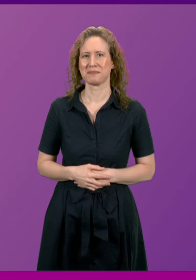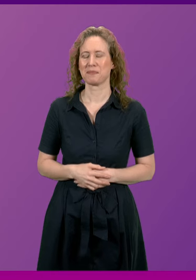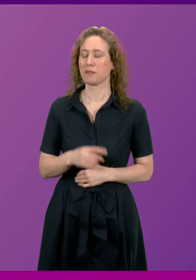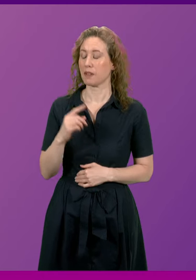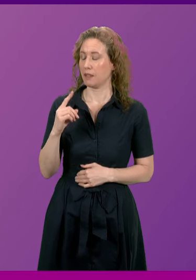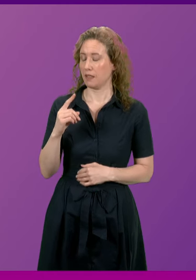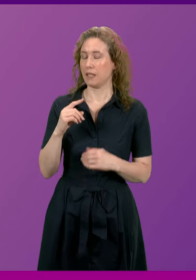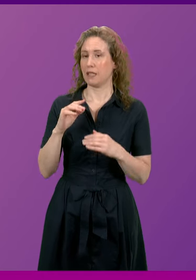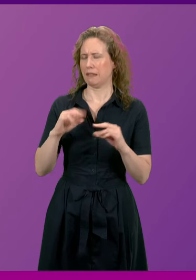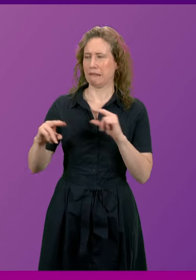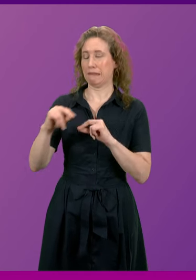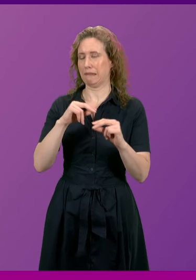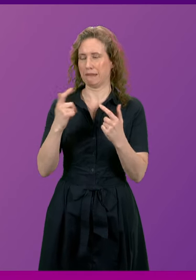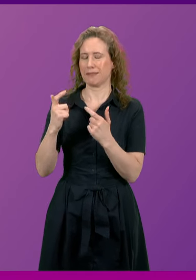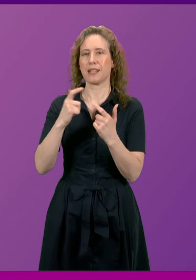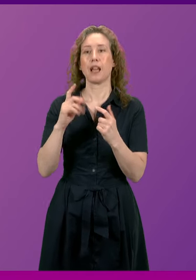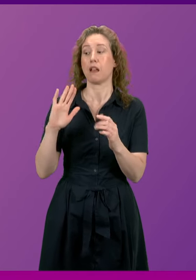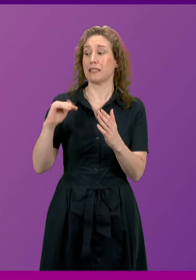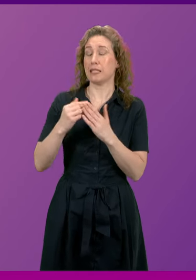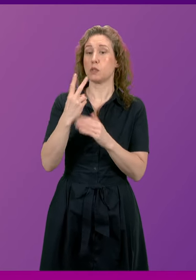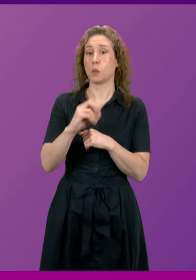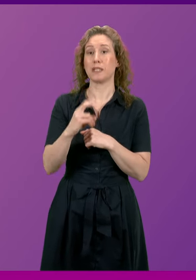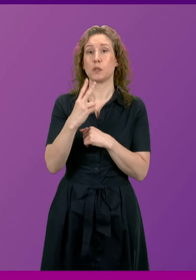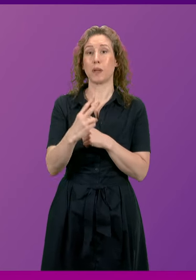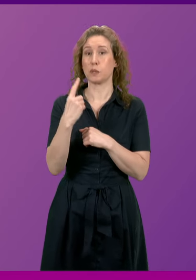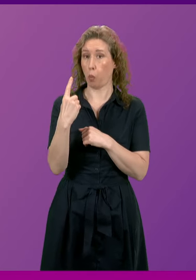Since, since, since 2021,